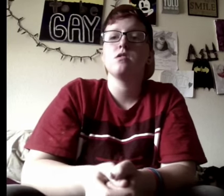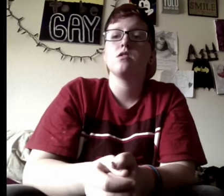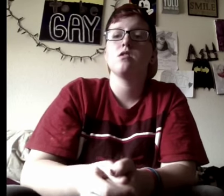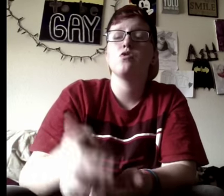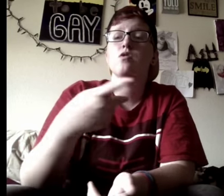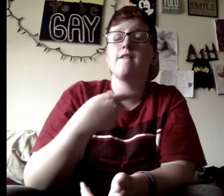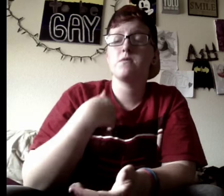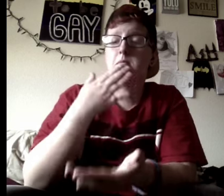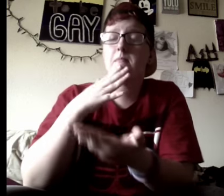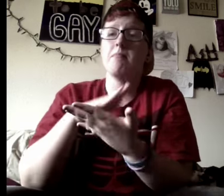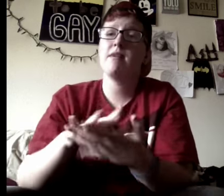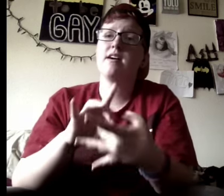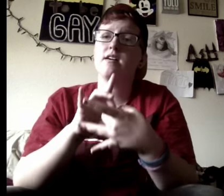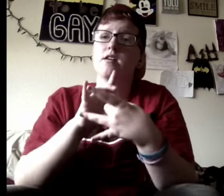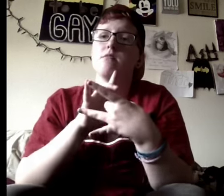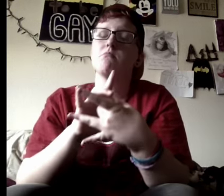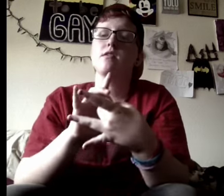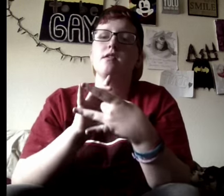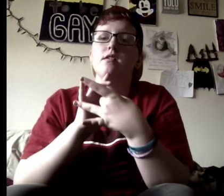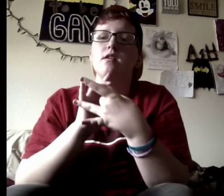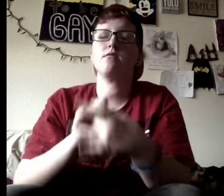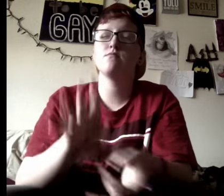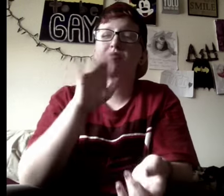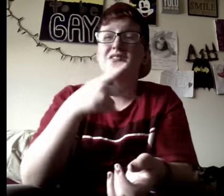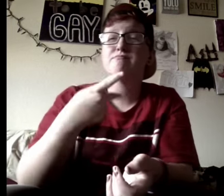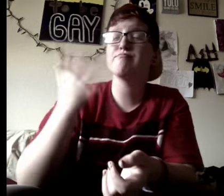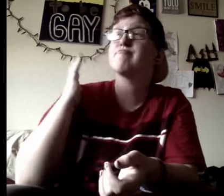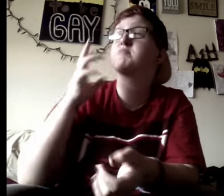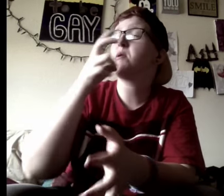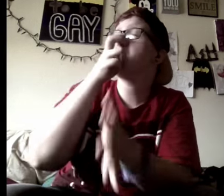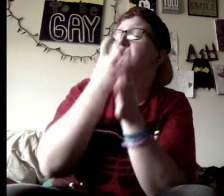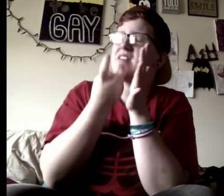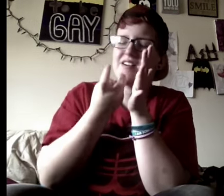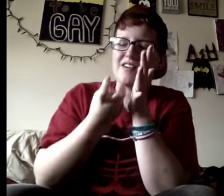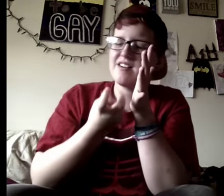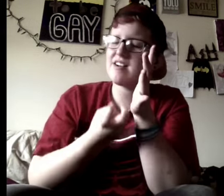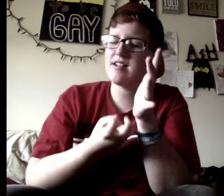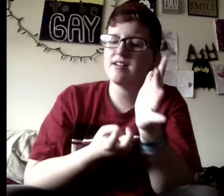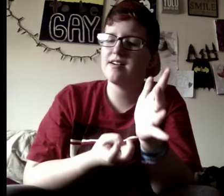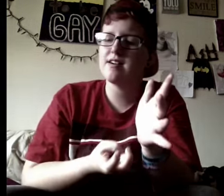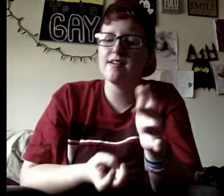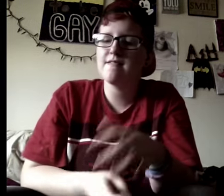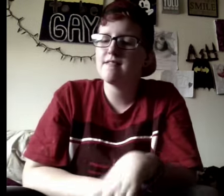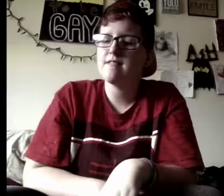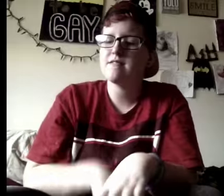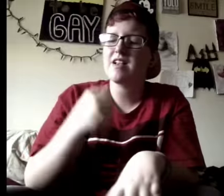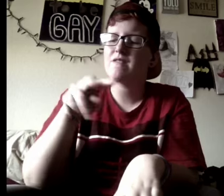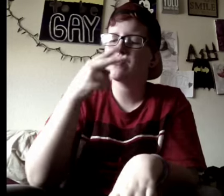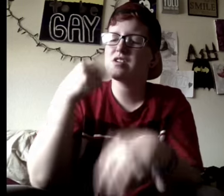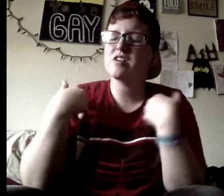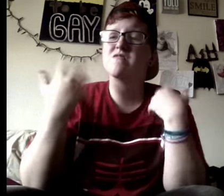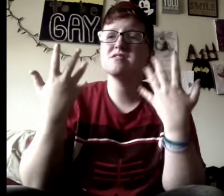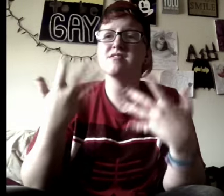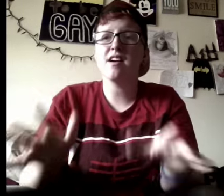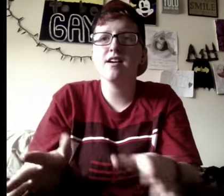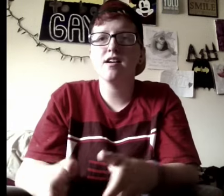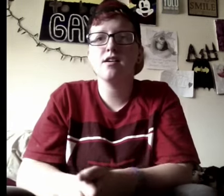Baby, now we got bad life, you know we used to be mad love, so take a look what you've done,